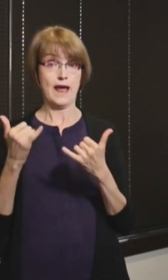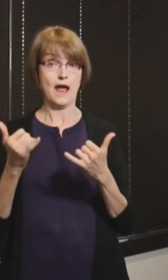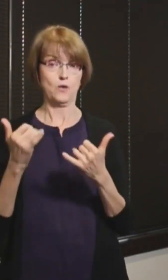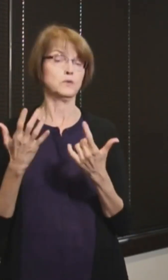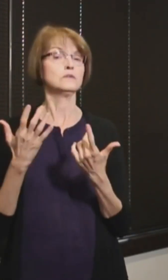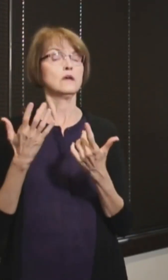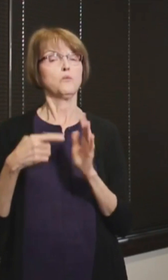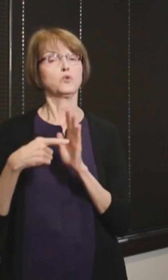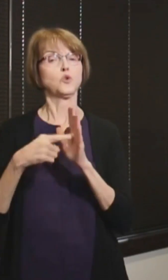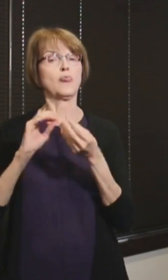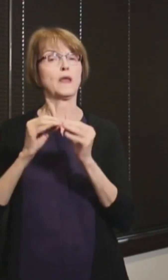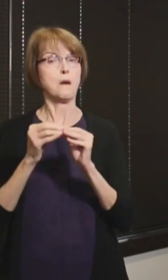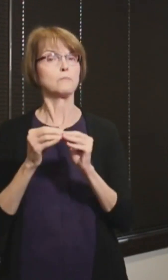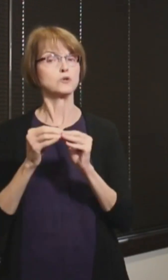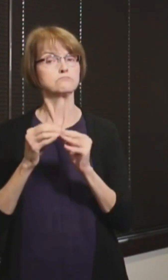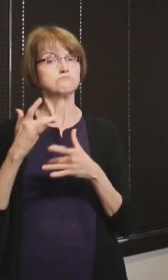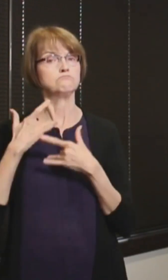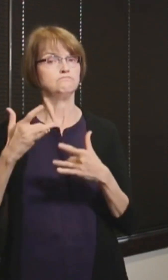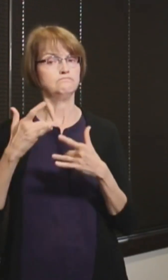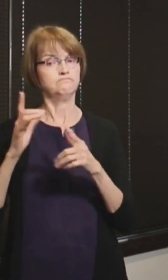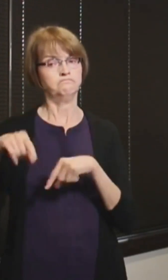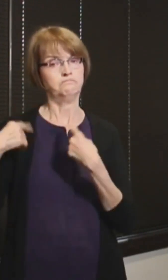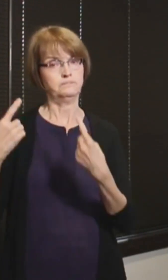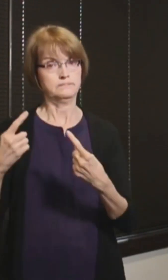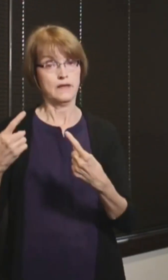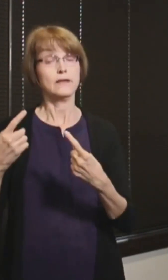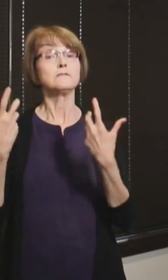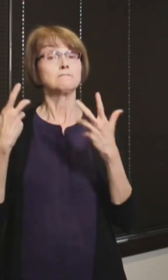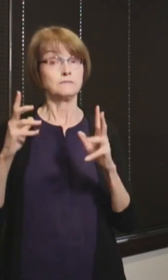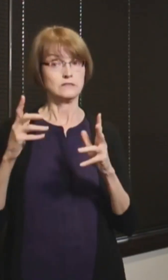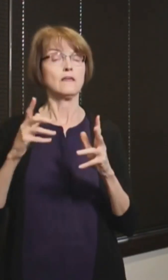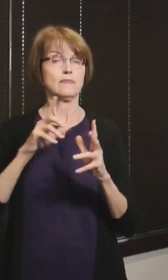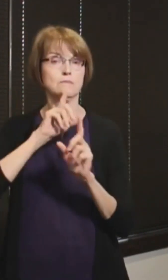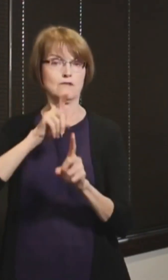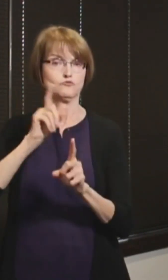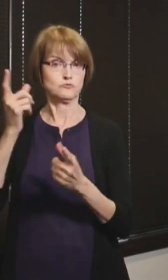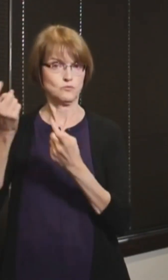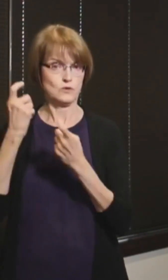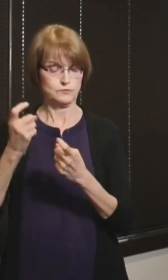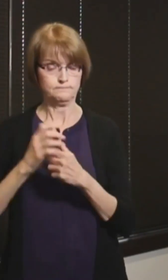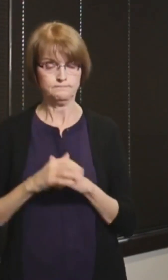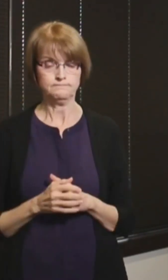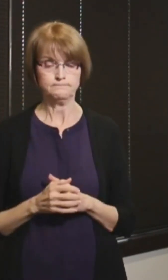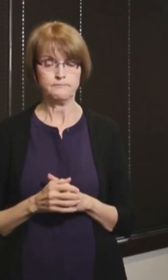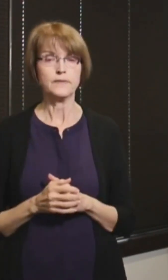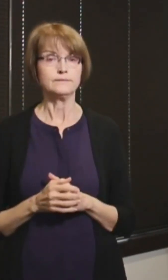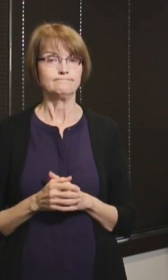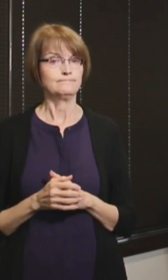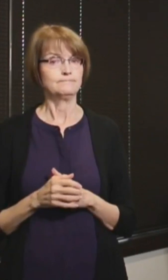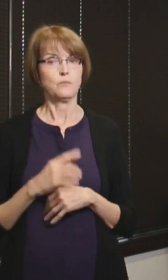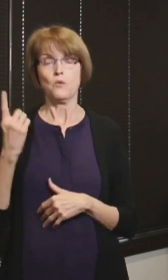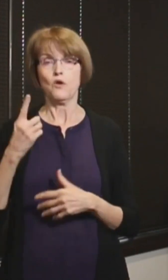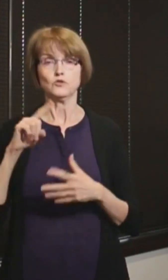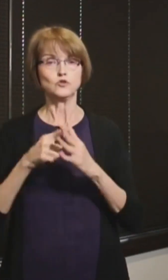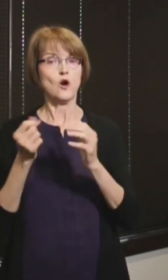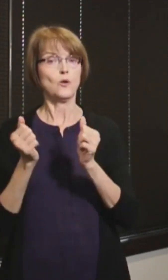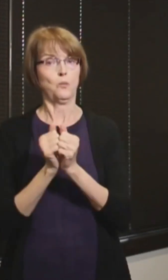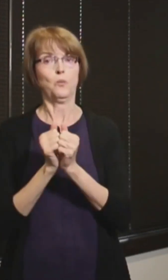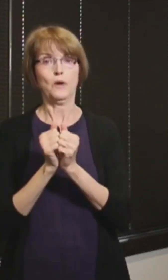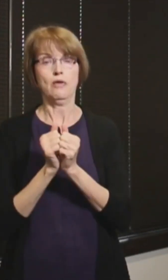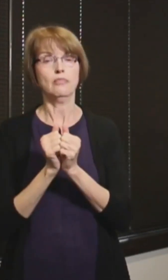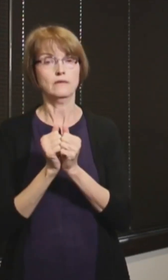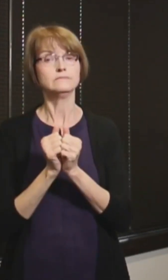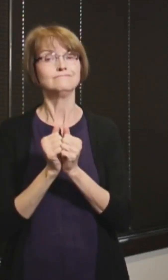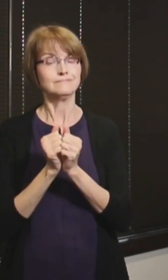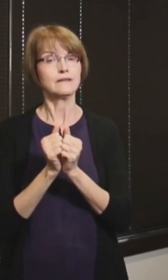we're trending, and then we'll take some questions from the media. So as always, we start off with our hospital admissions